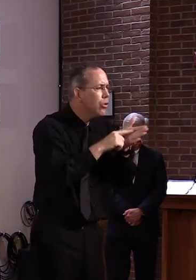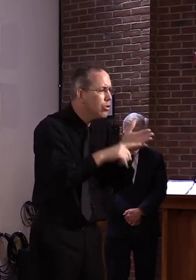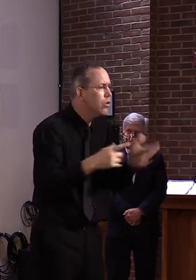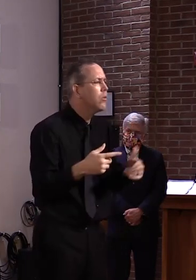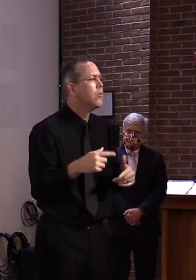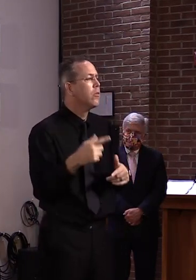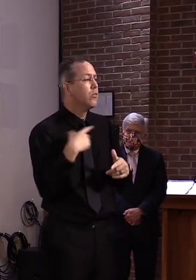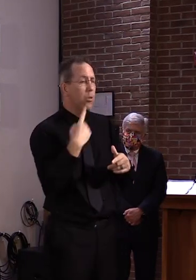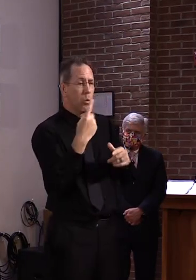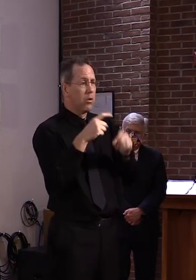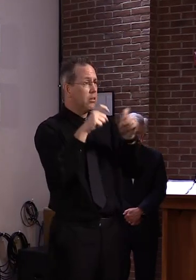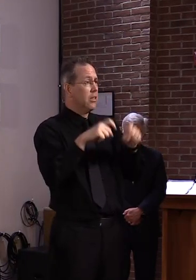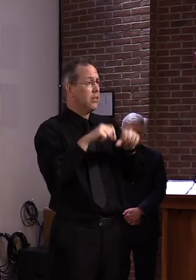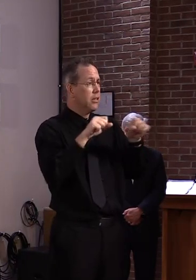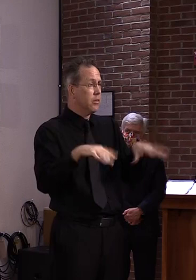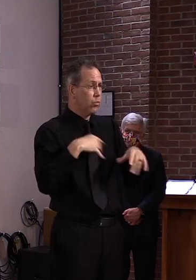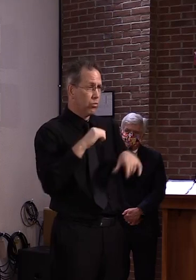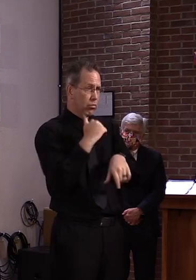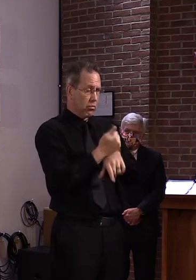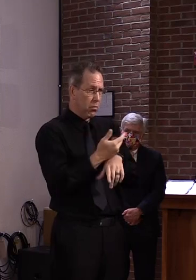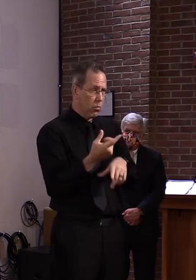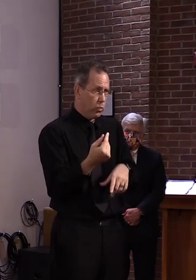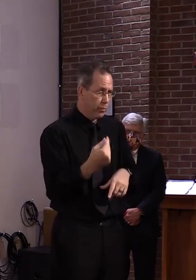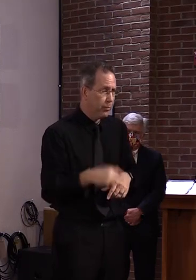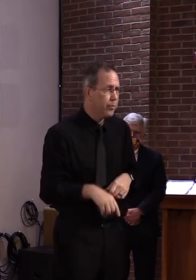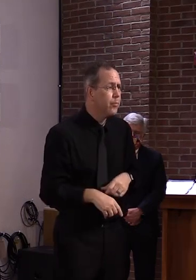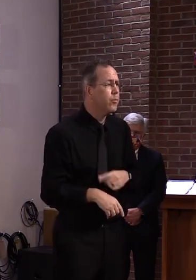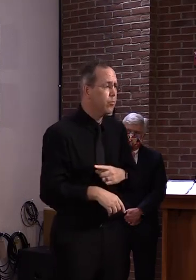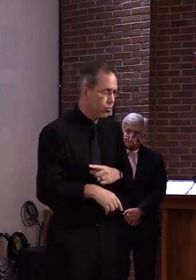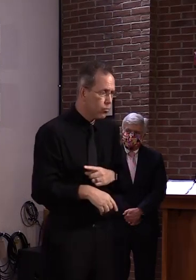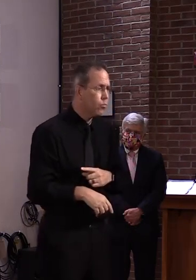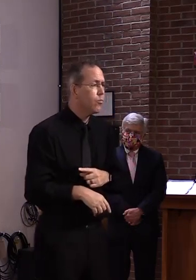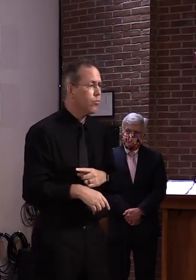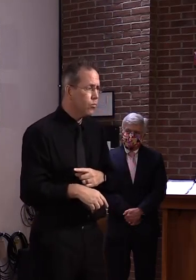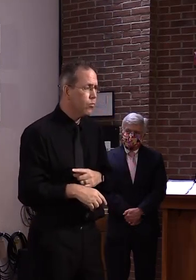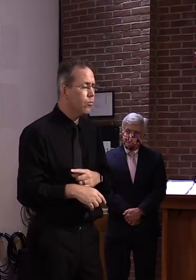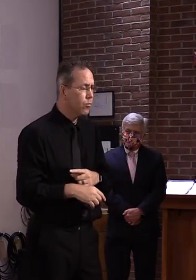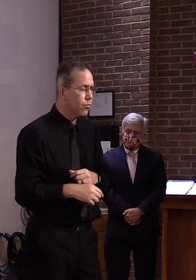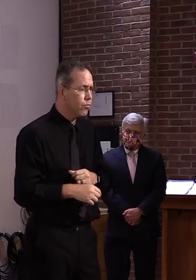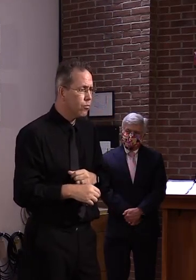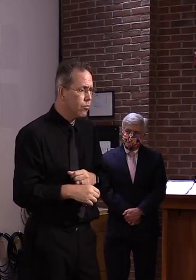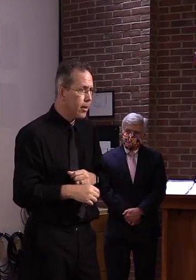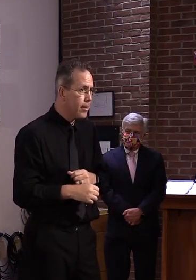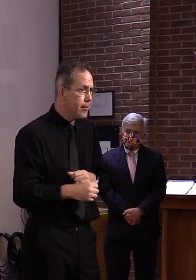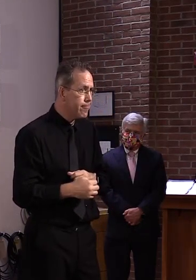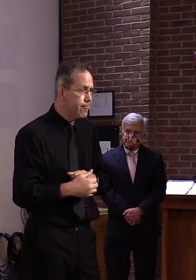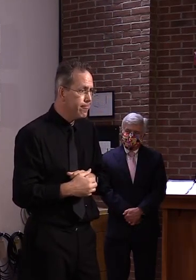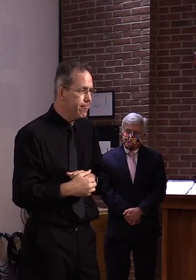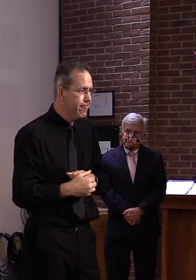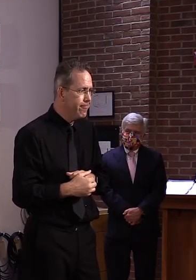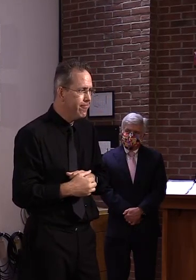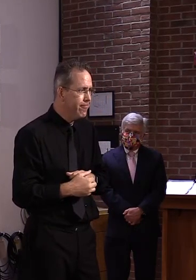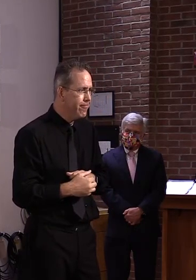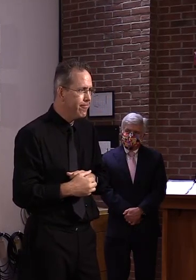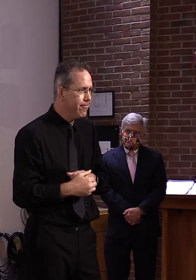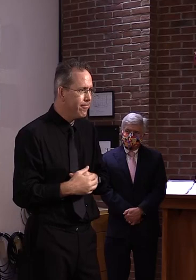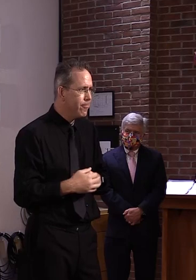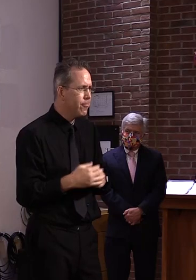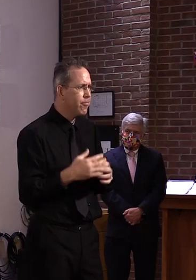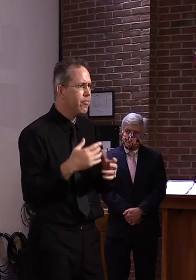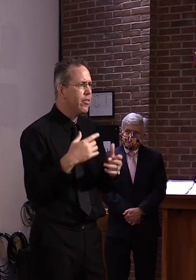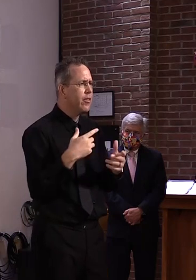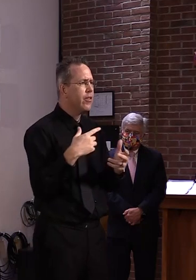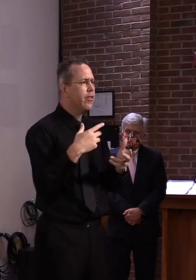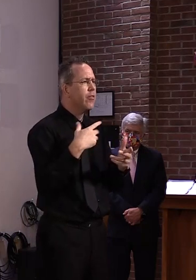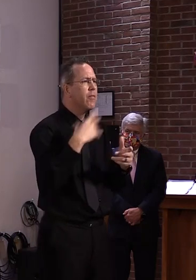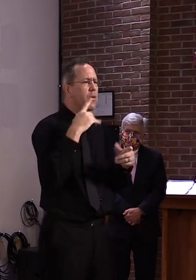a lot of is the spigot is being turned the wrong way. And the only way we will be able